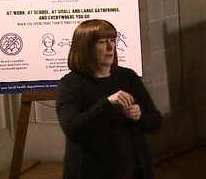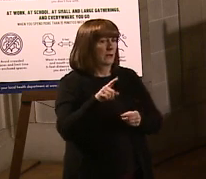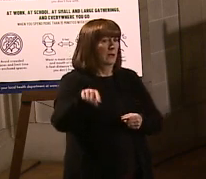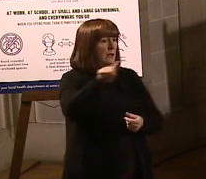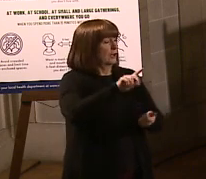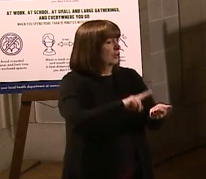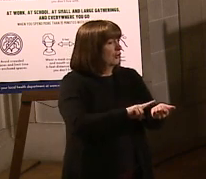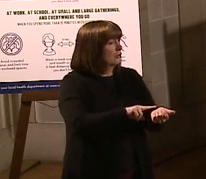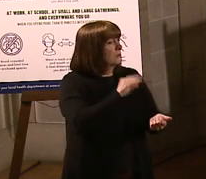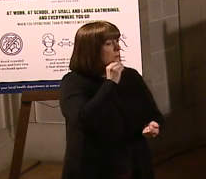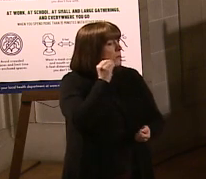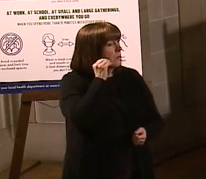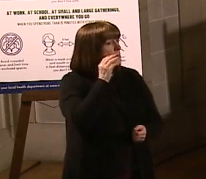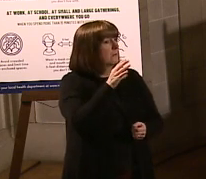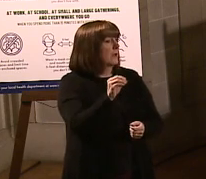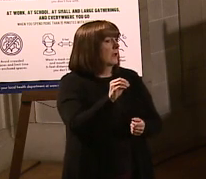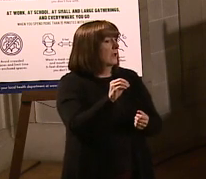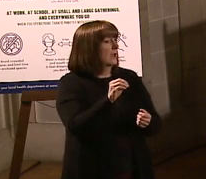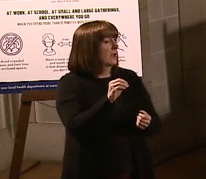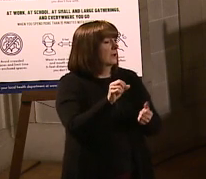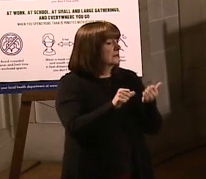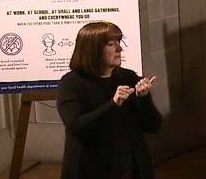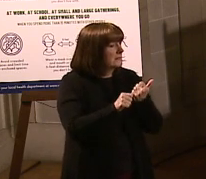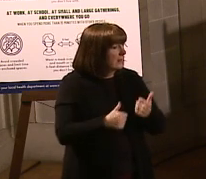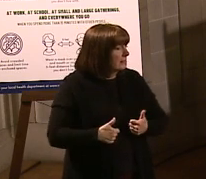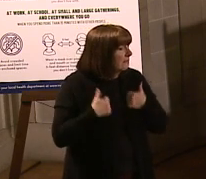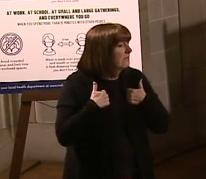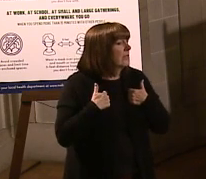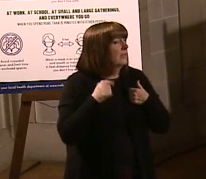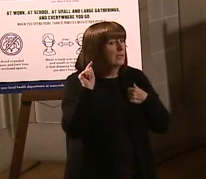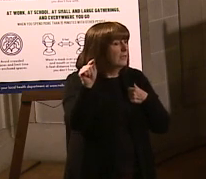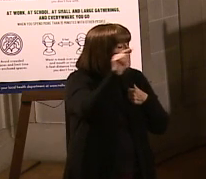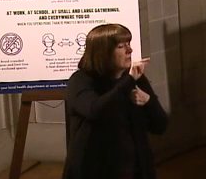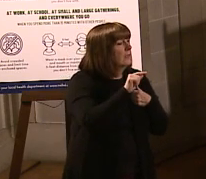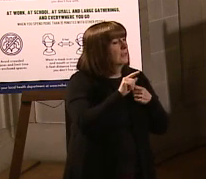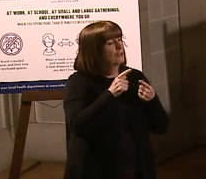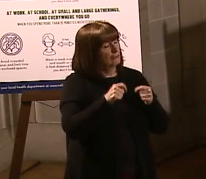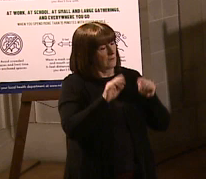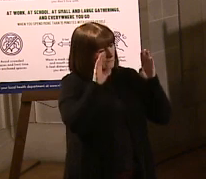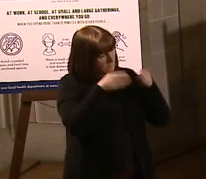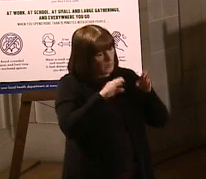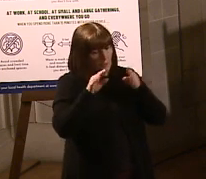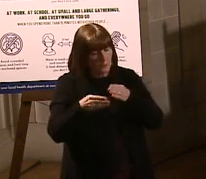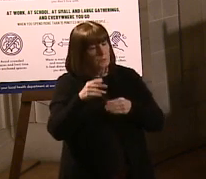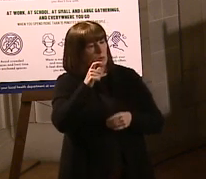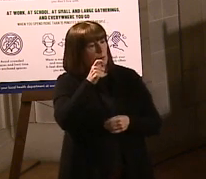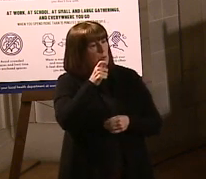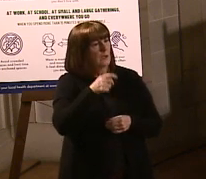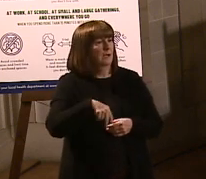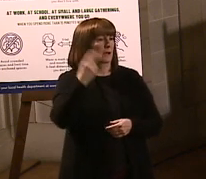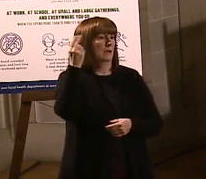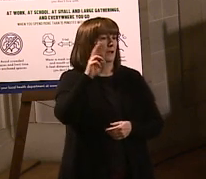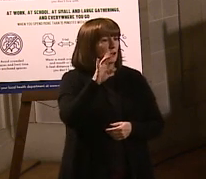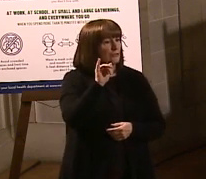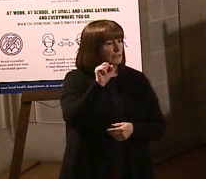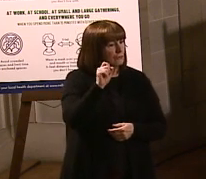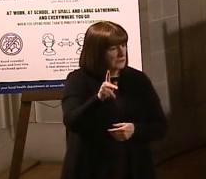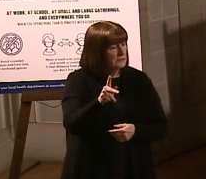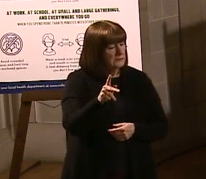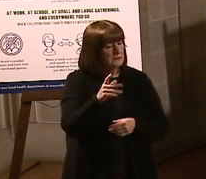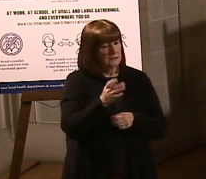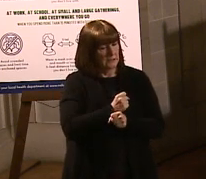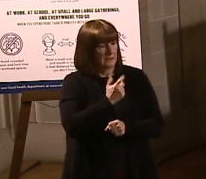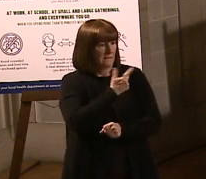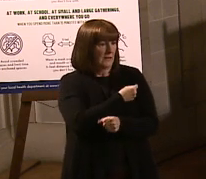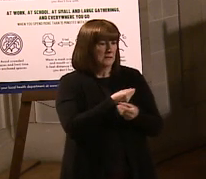So we'll, you know, again, right now we're at the point where we're going to be trying to focus on the groups that are going to be at greater risk and we're going to just get